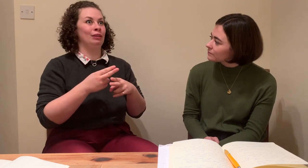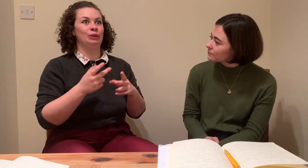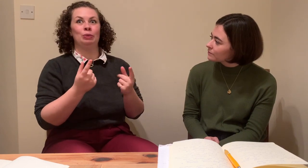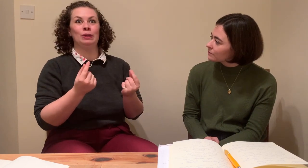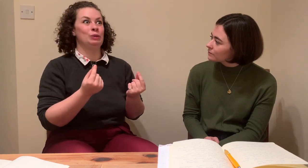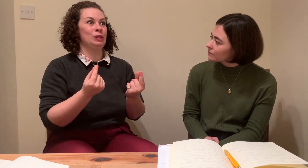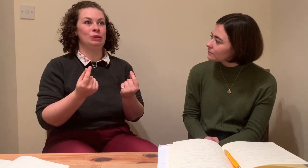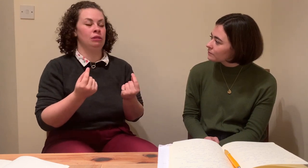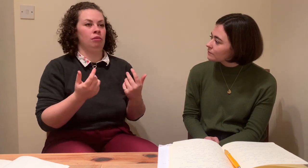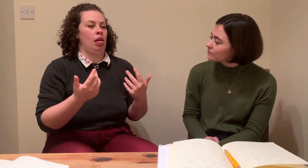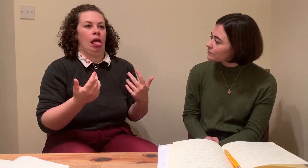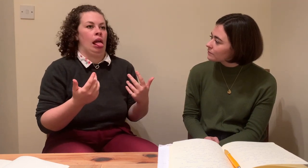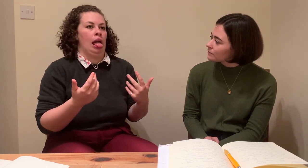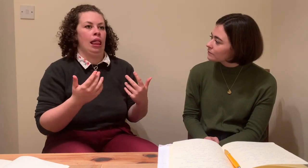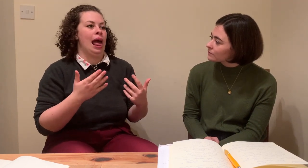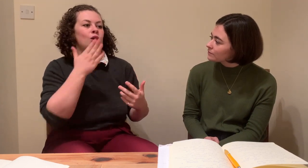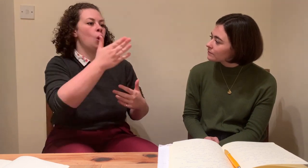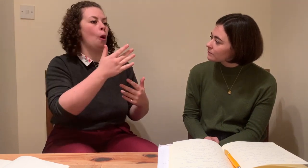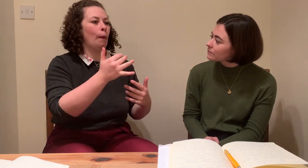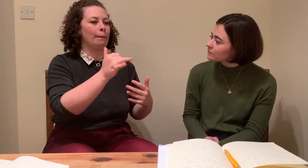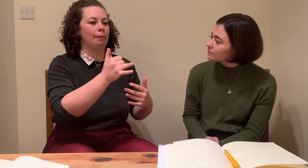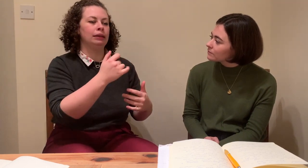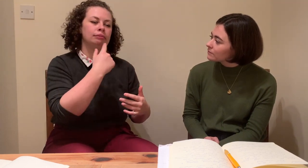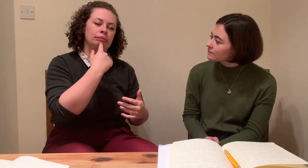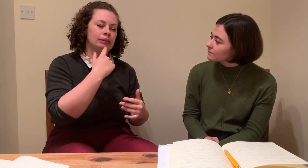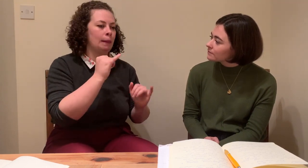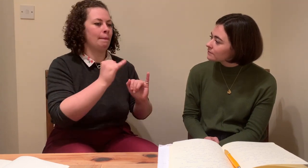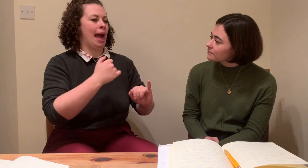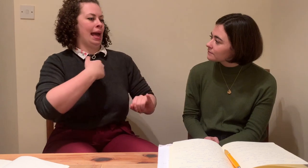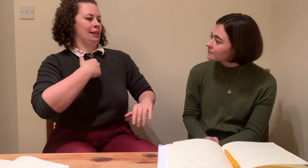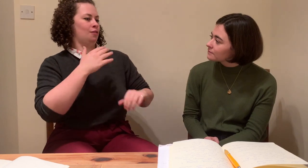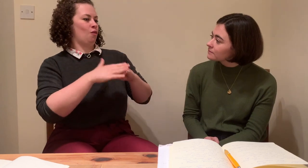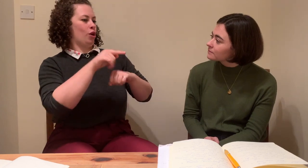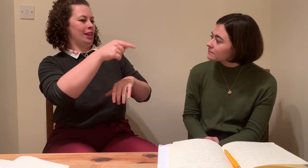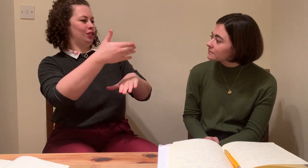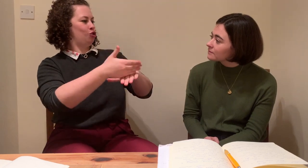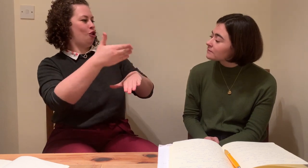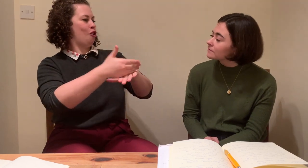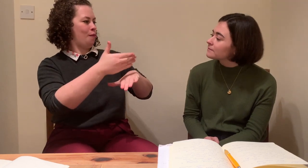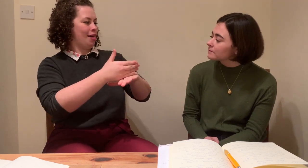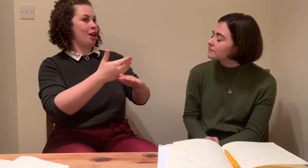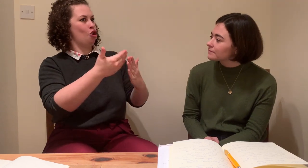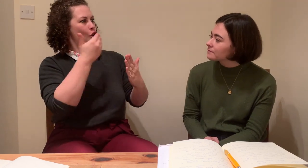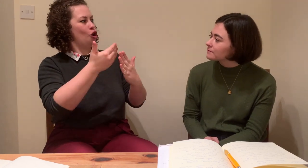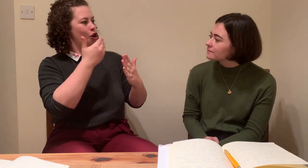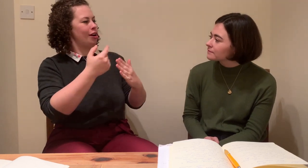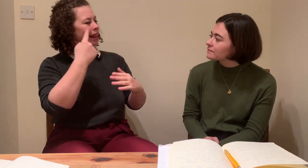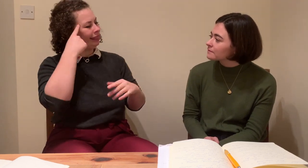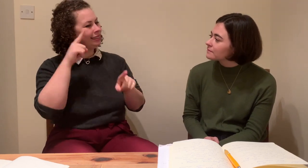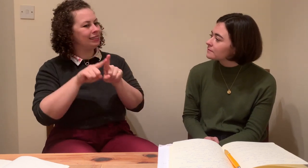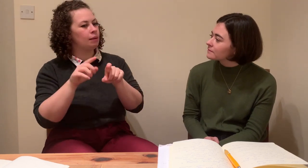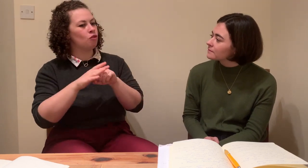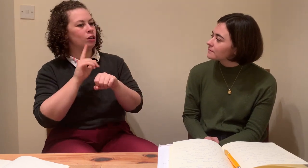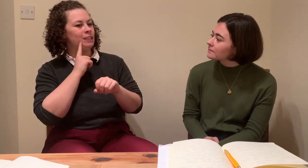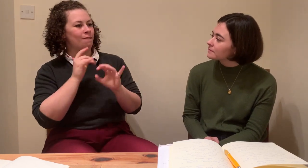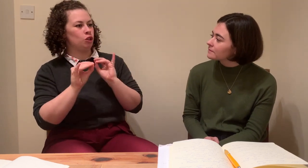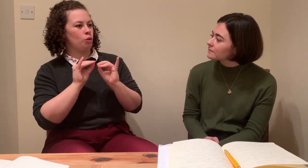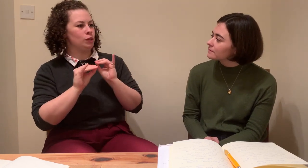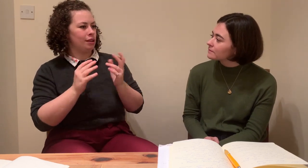present, but not in a formal sense, if that makes sense. Say, for example, if you're interpreting for, like, a group of deaf people. And I just know myself,